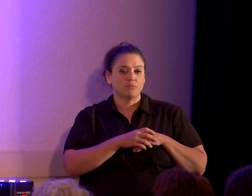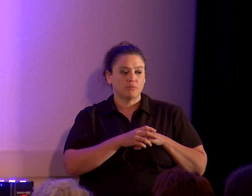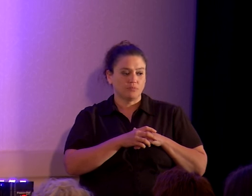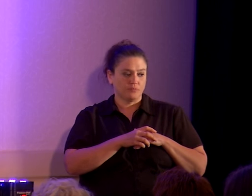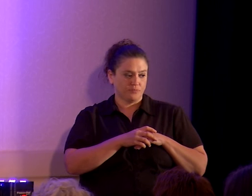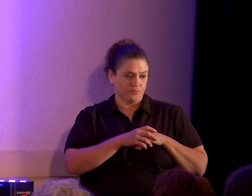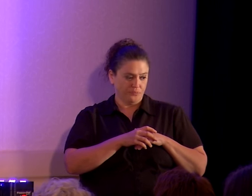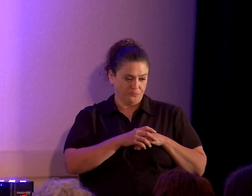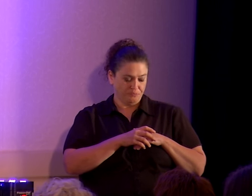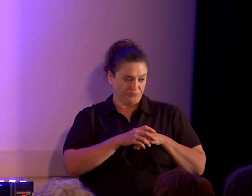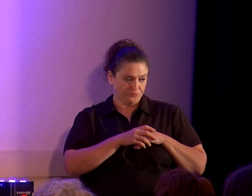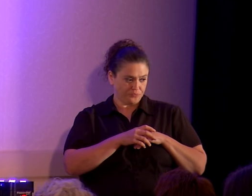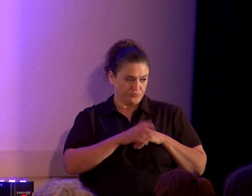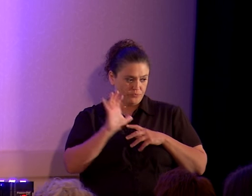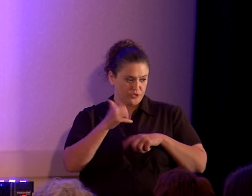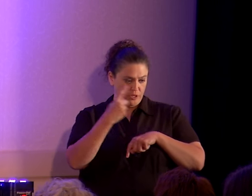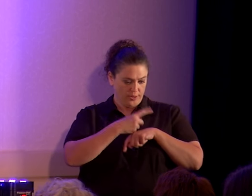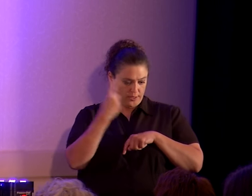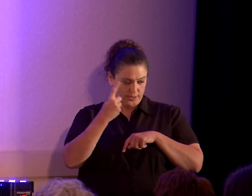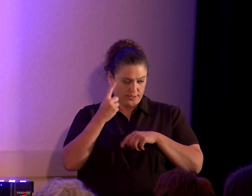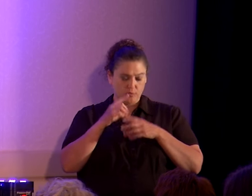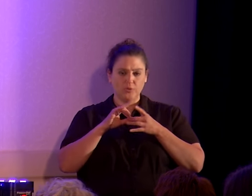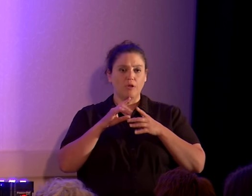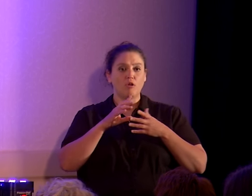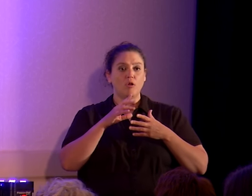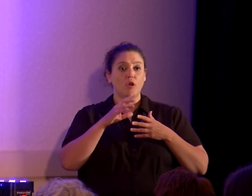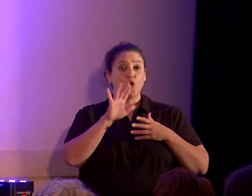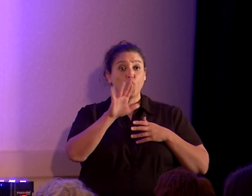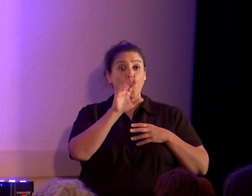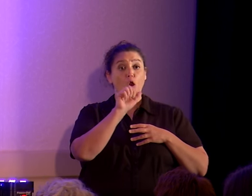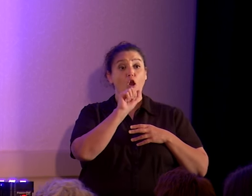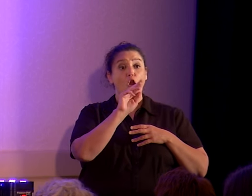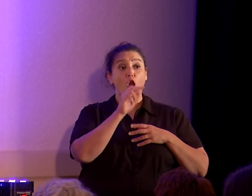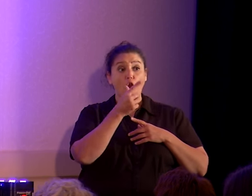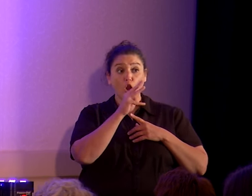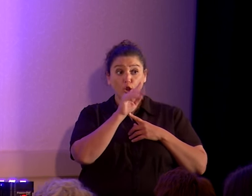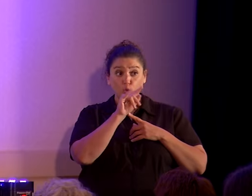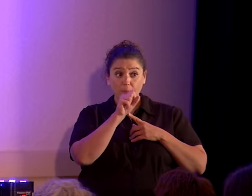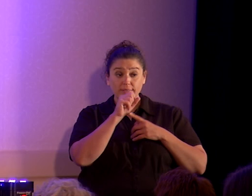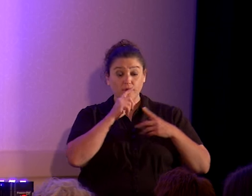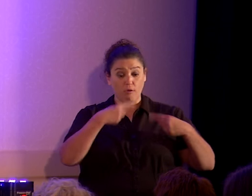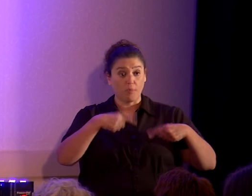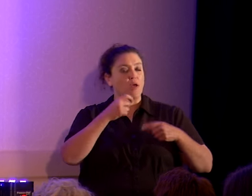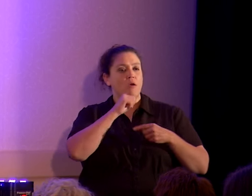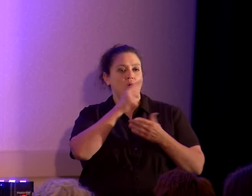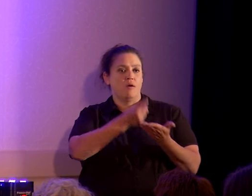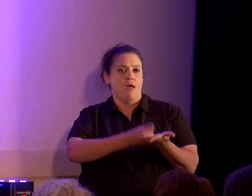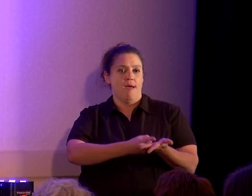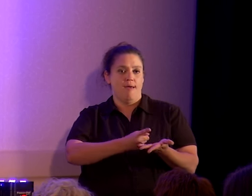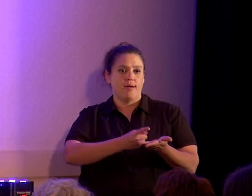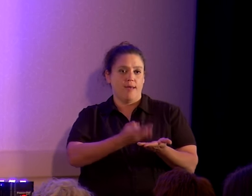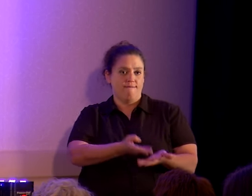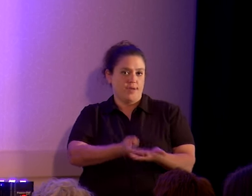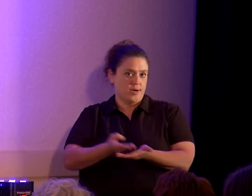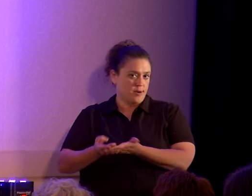It was mentioned the other day that arguments aren't evidence. And I agree. And I would love to take some time to give like a